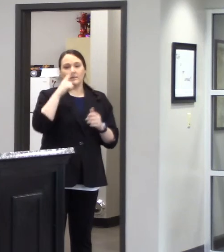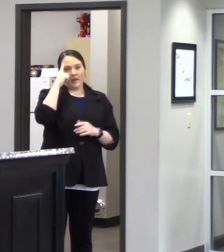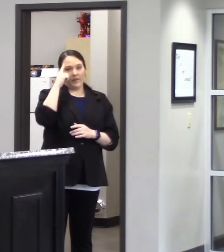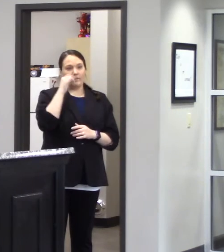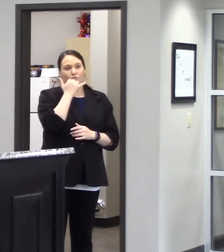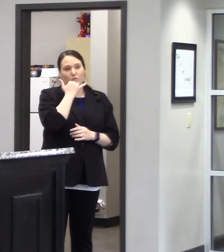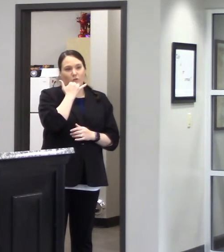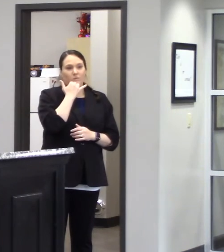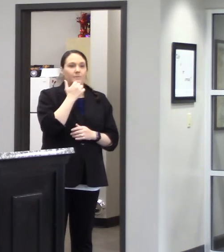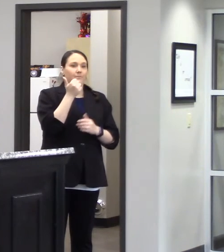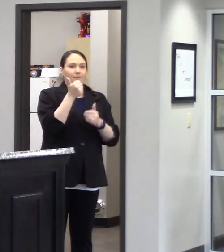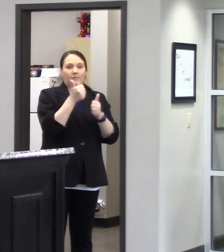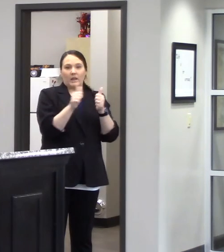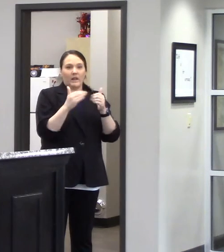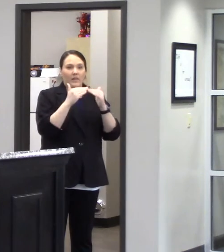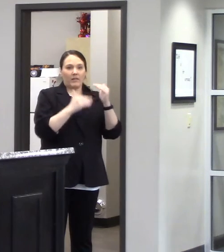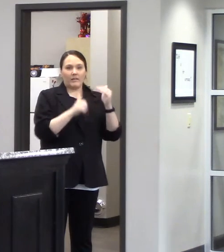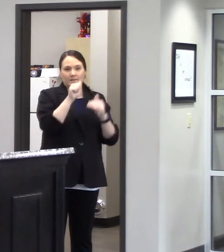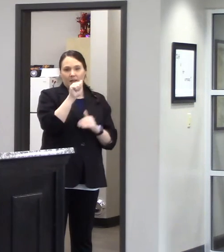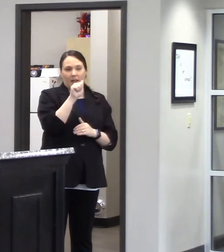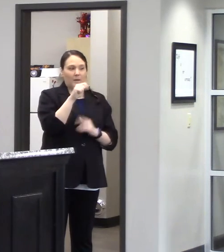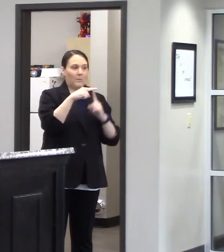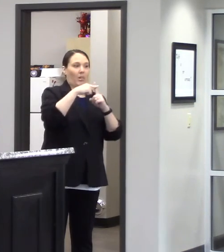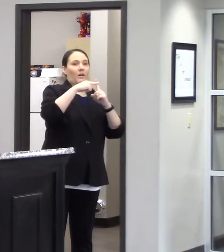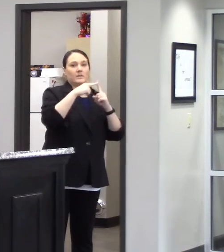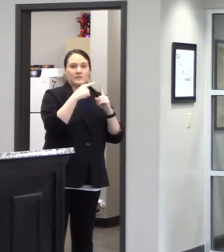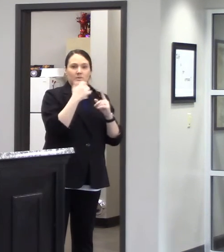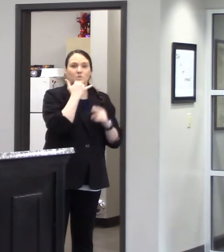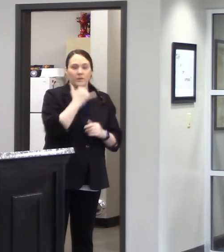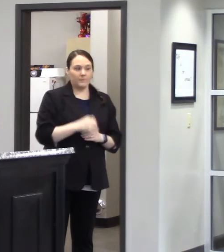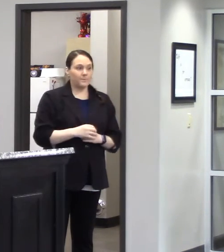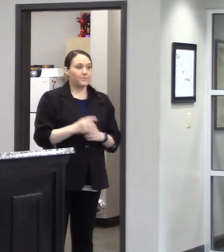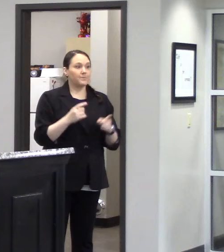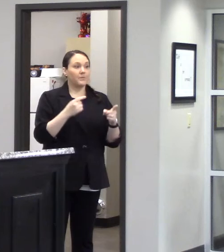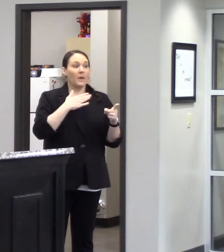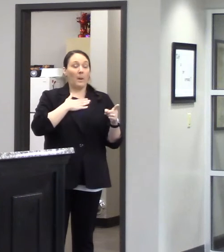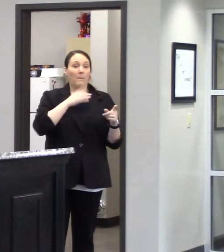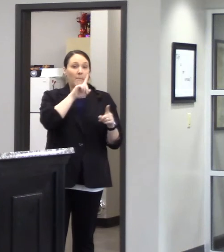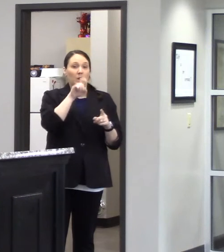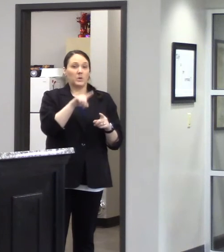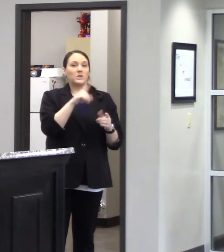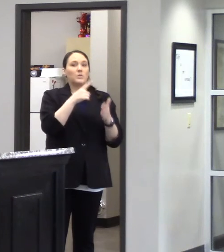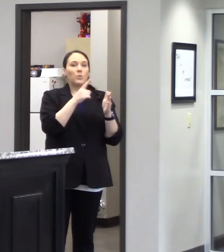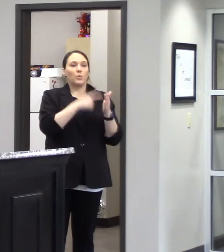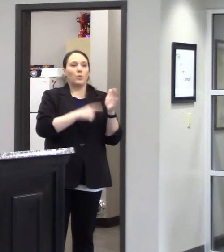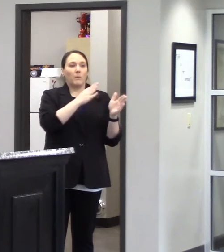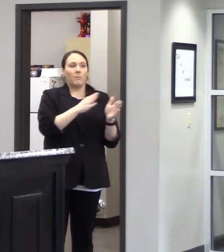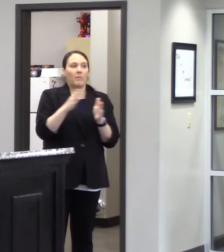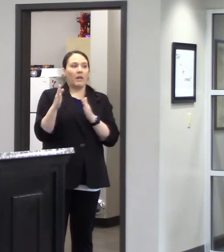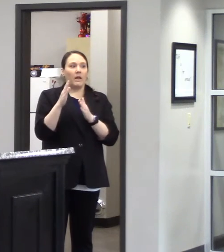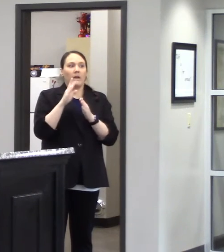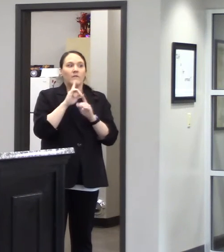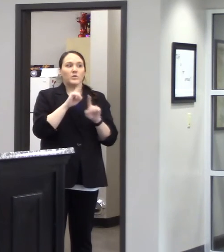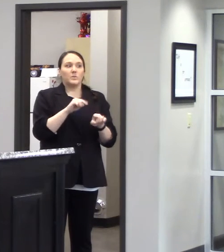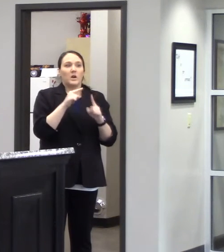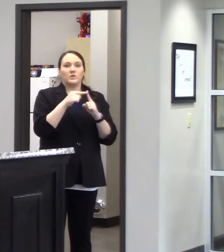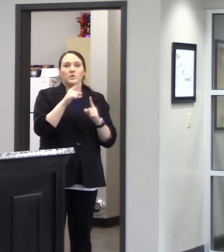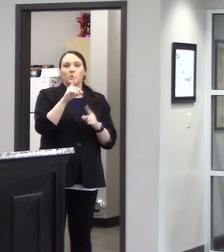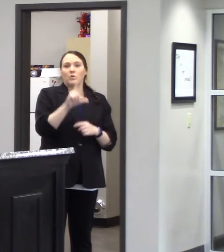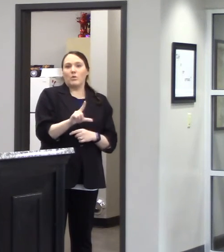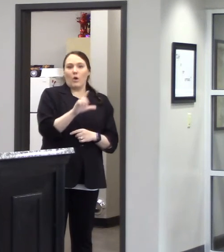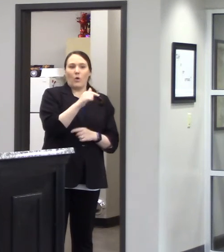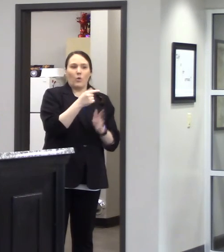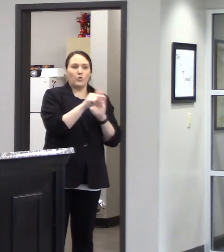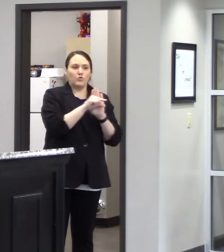wrong well my question was actually what the plan of response was to those low grades the d minus and that what